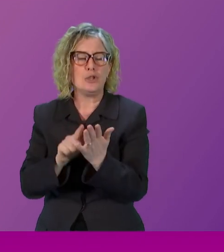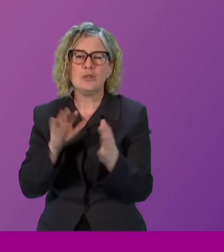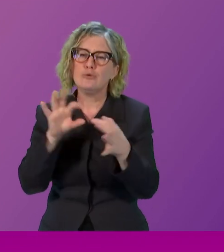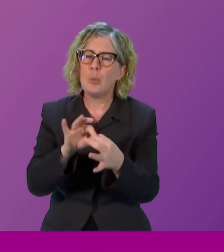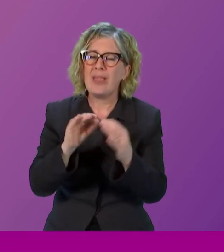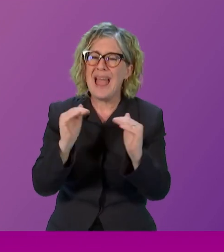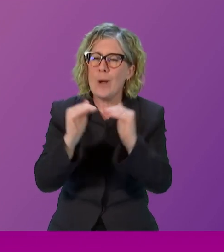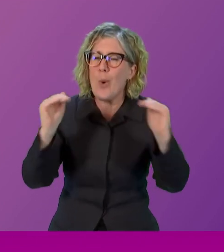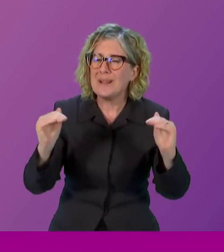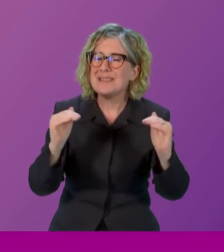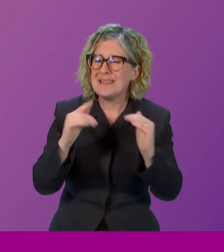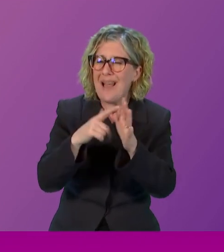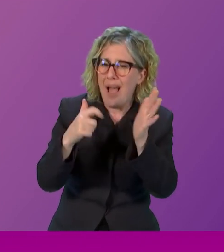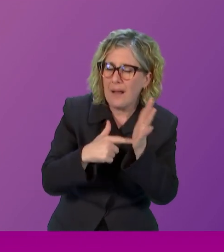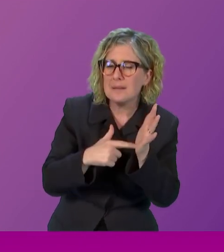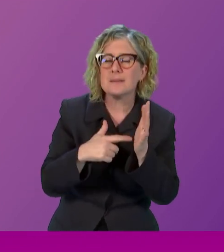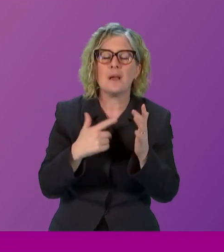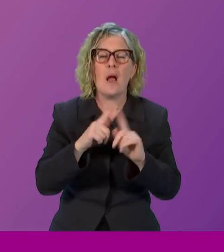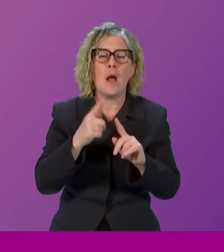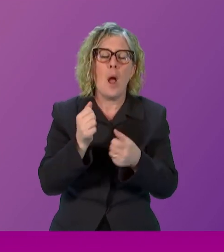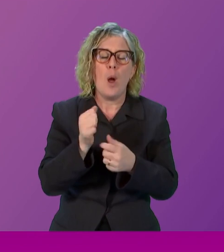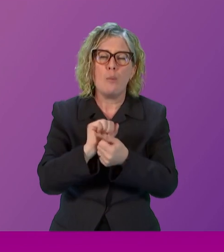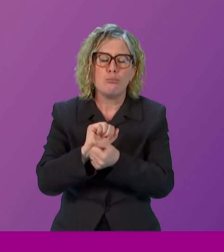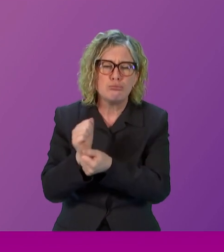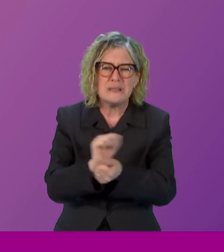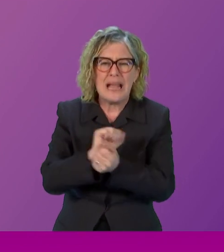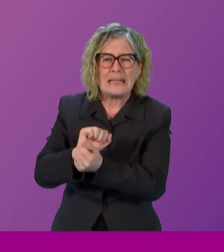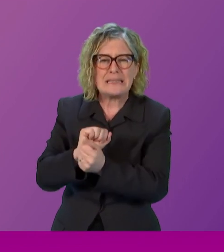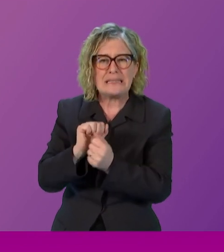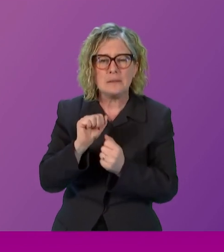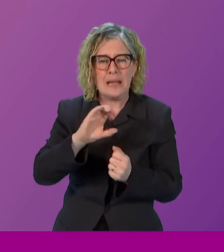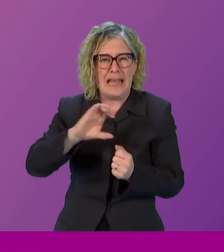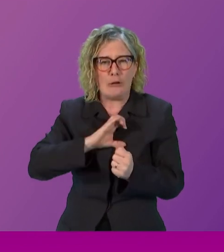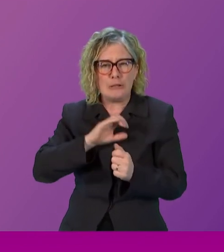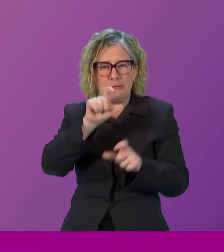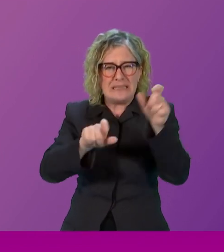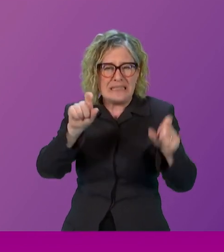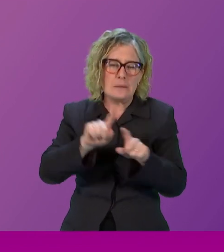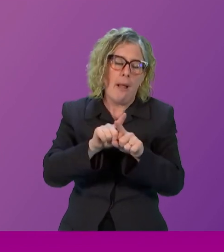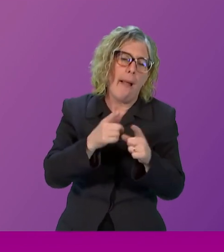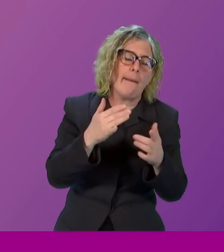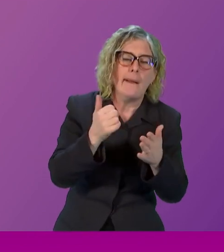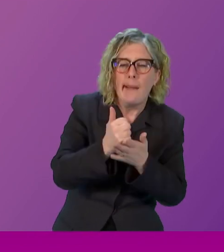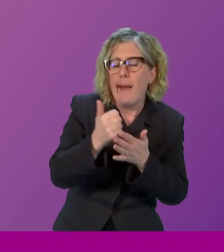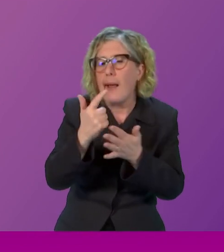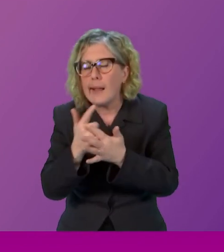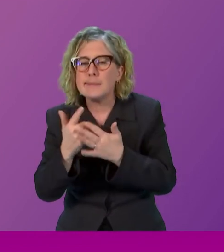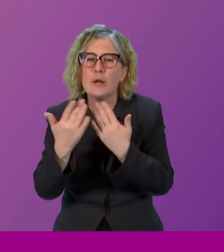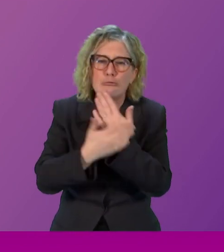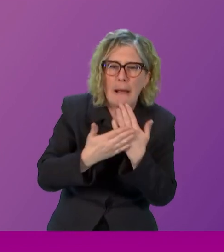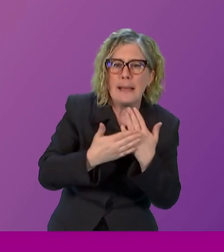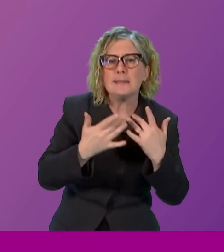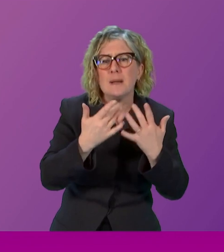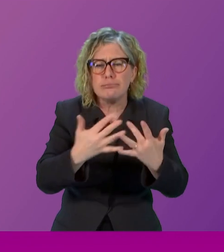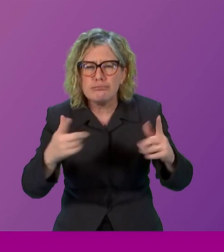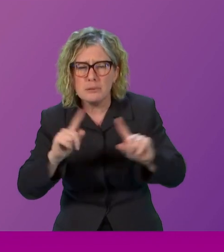characteristics. So what I hope that we are not, well, I hope we are brave enough to be able to discuss